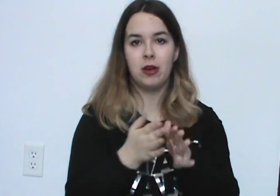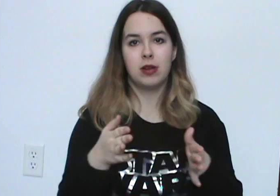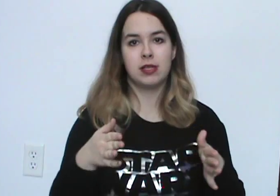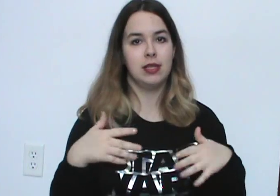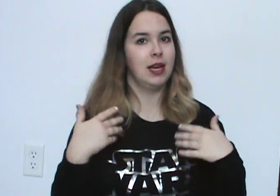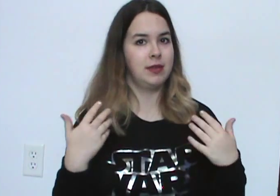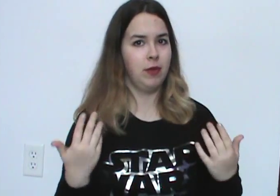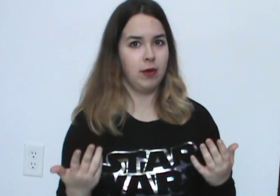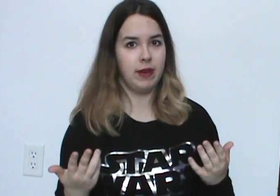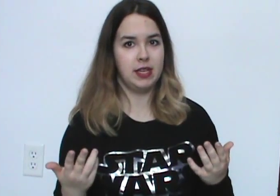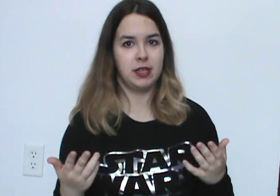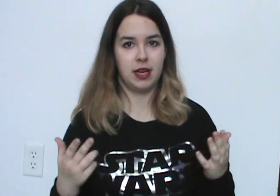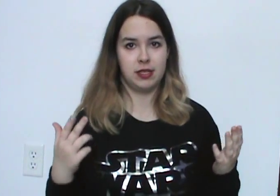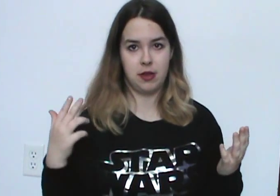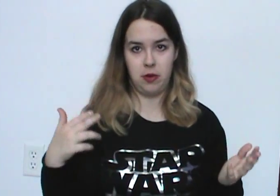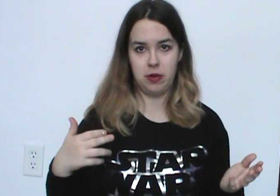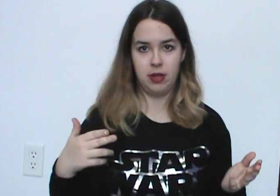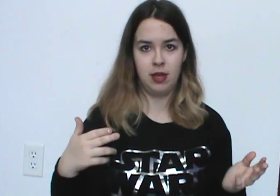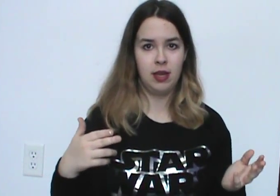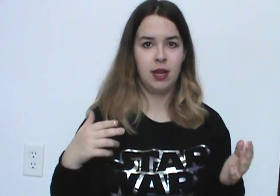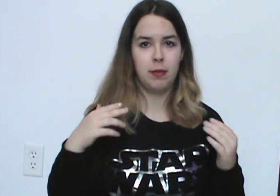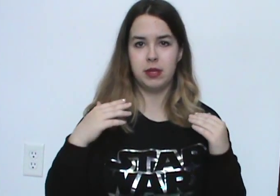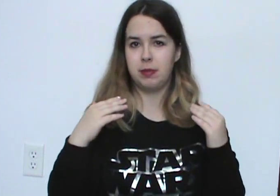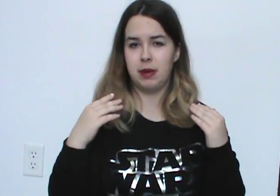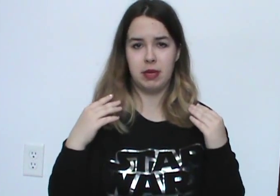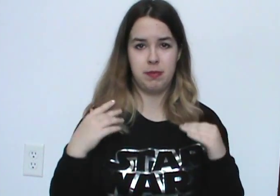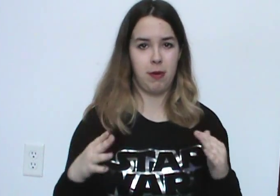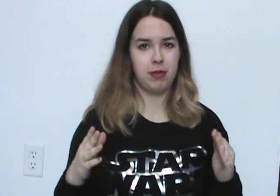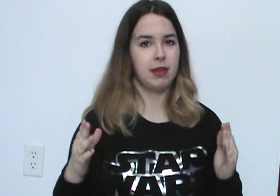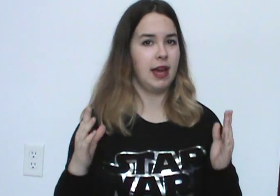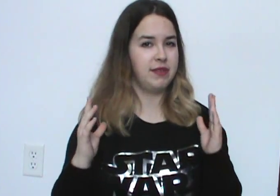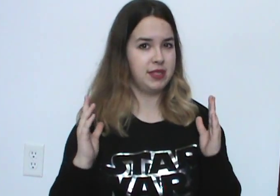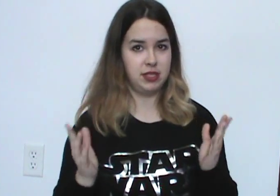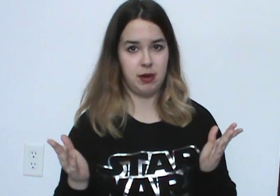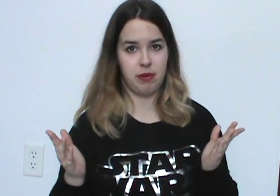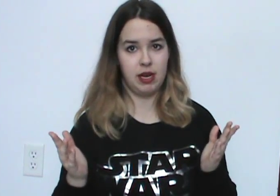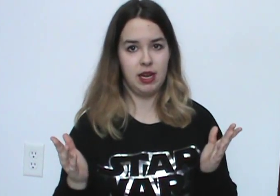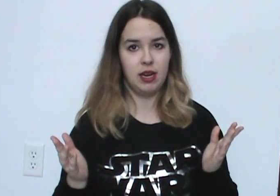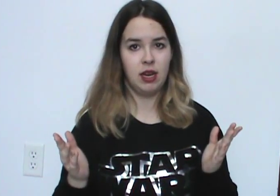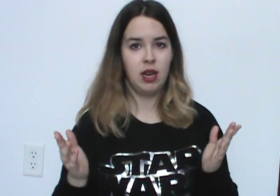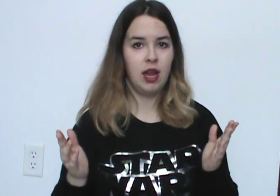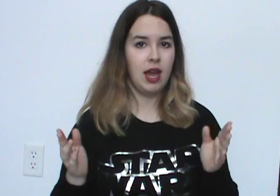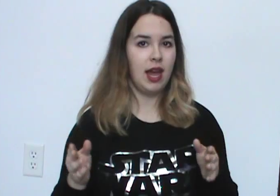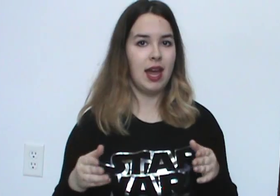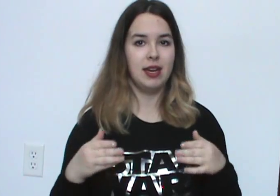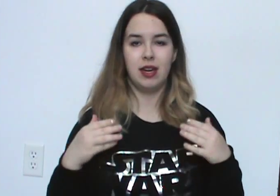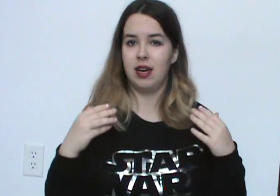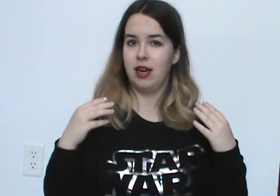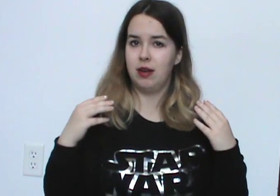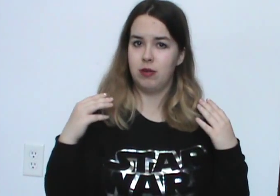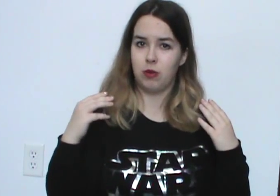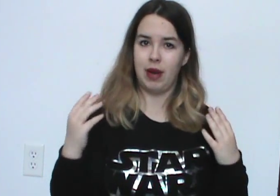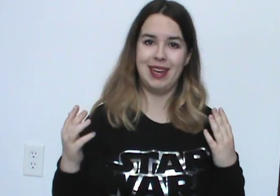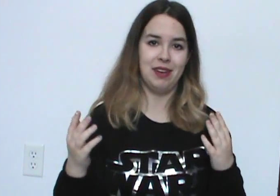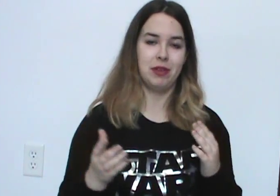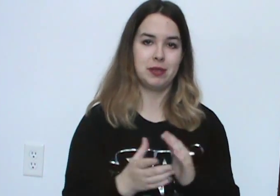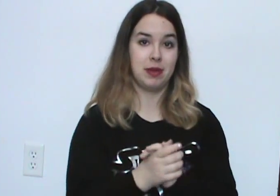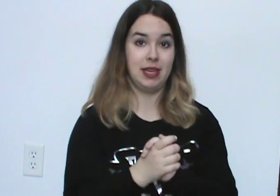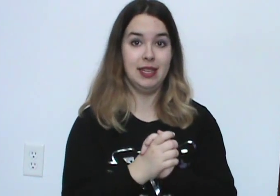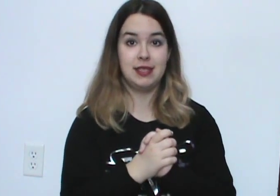Hook's lust for revenge against gold puts pretty much both their lives in jeopardy. And great evil is released